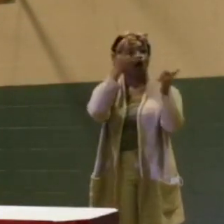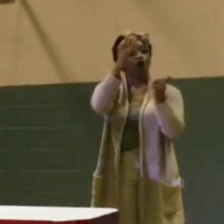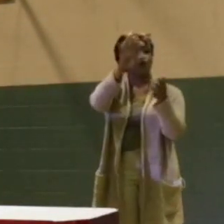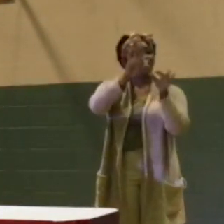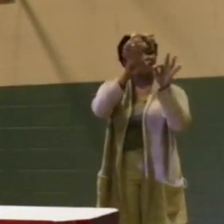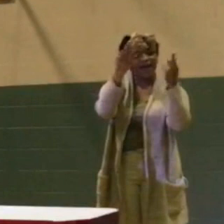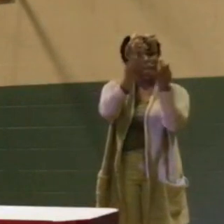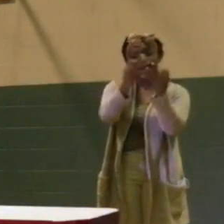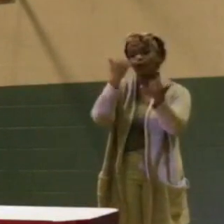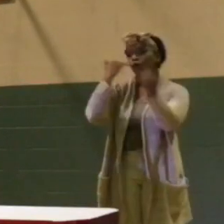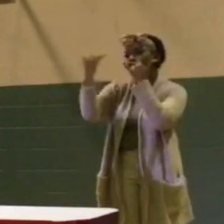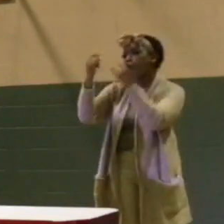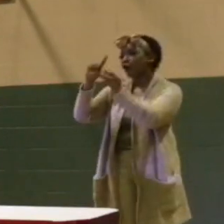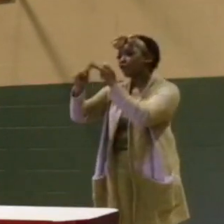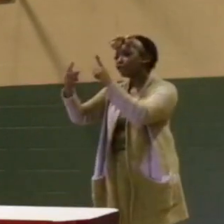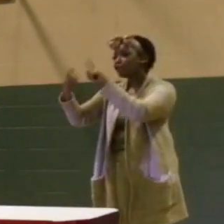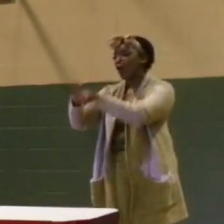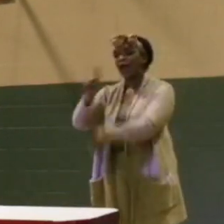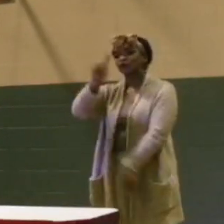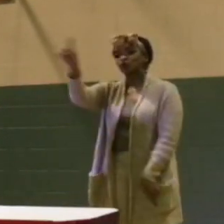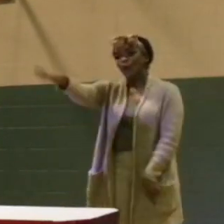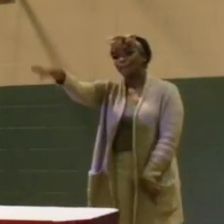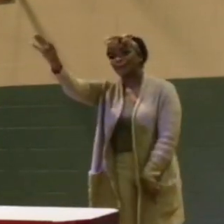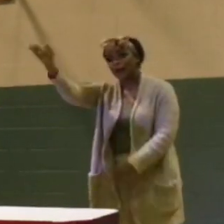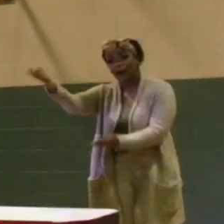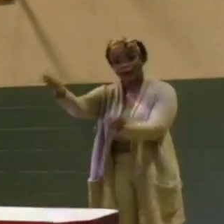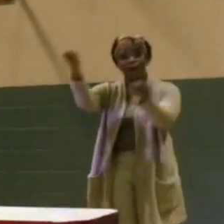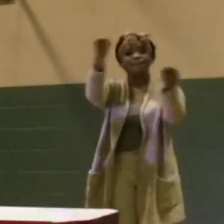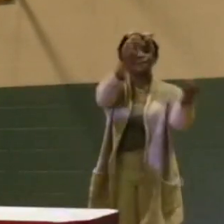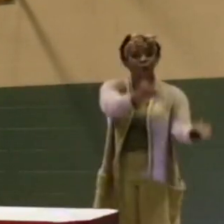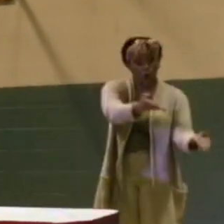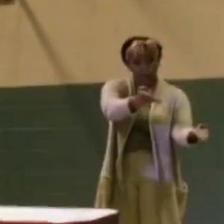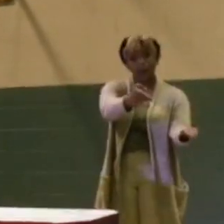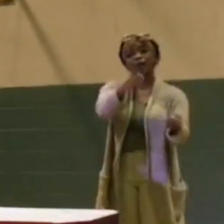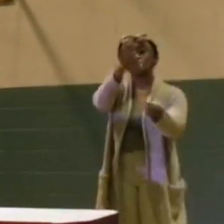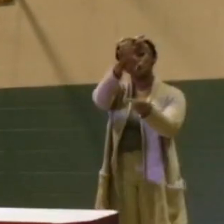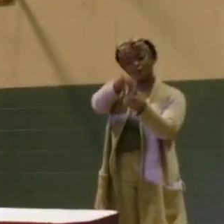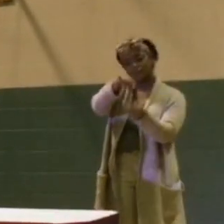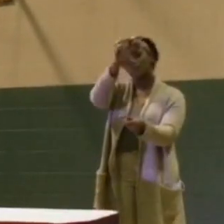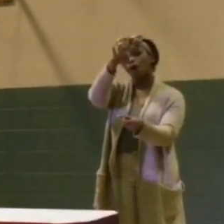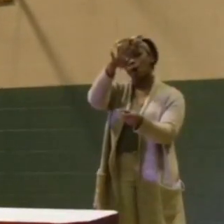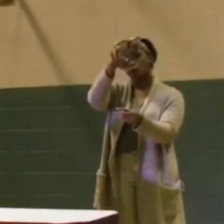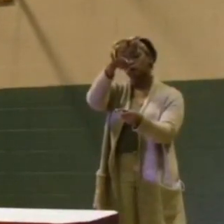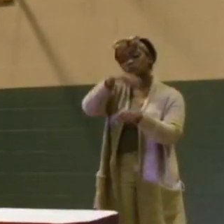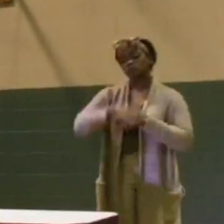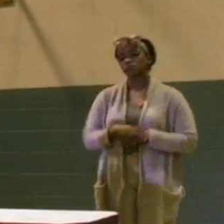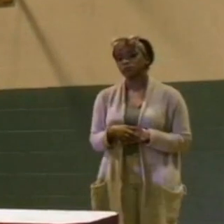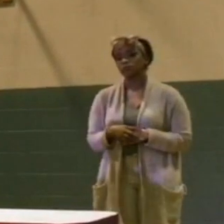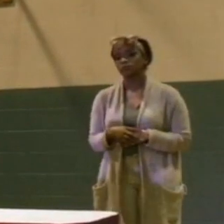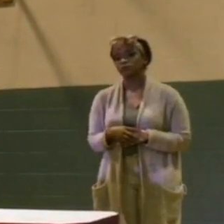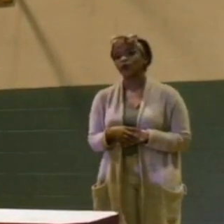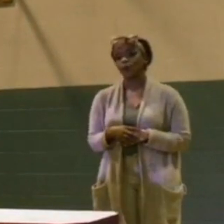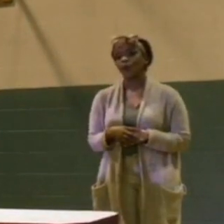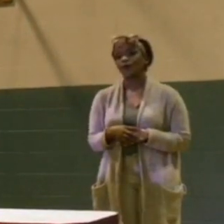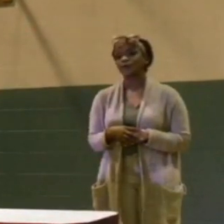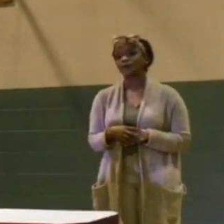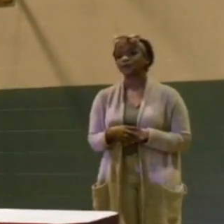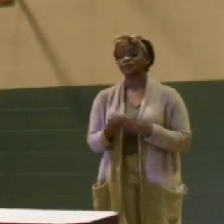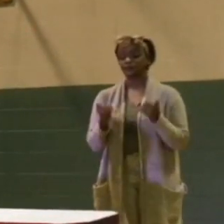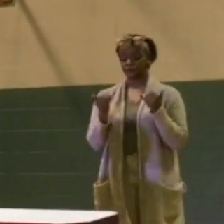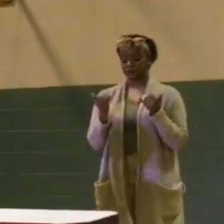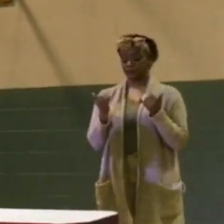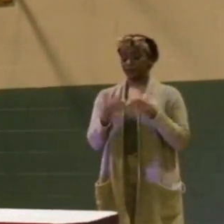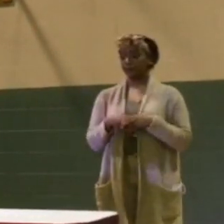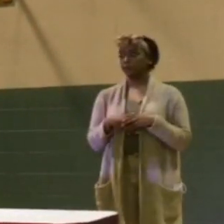Call your friends. Pick them up if you need to. Take them to the polls to vote. All right. Now,